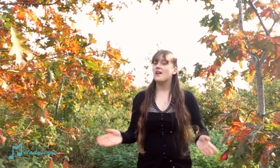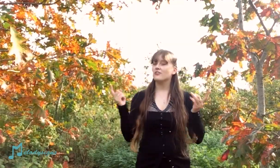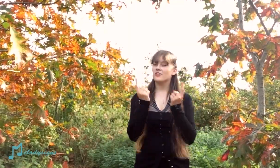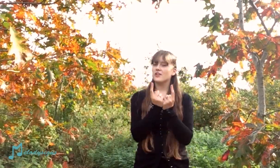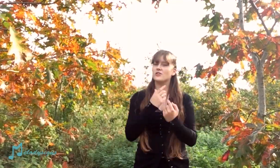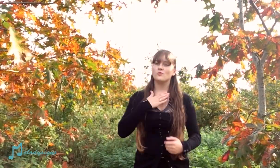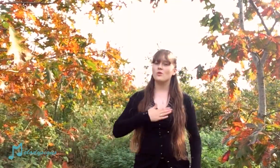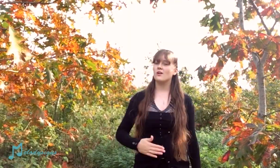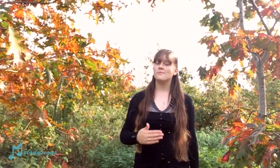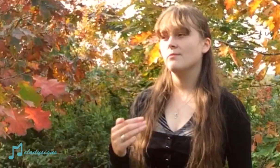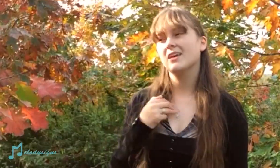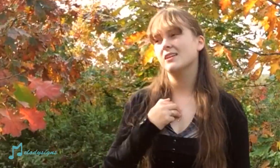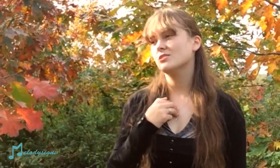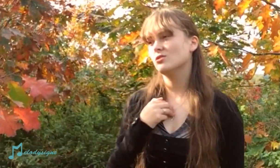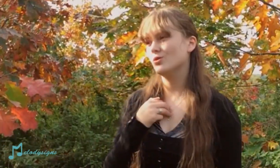everything you want me to